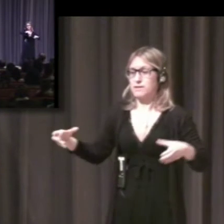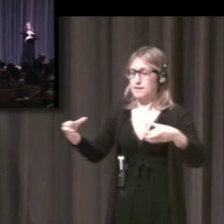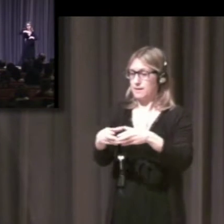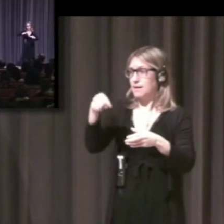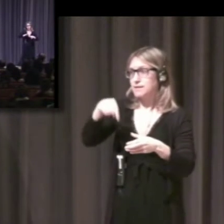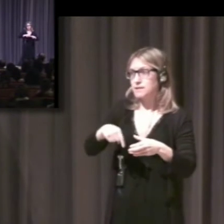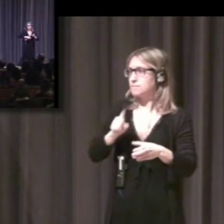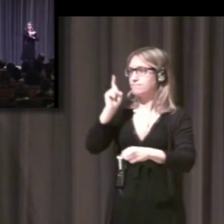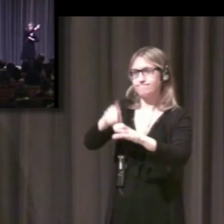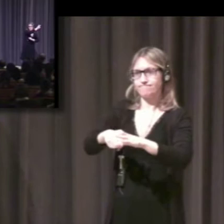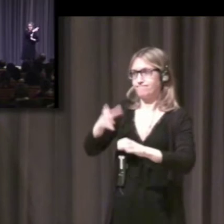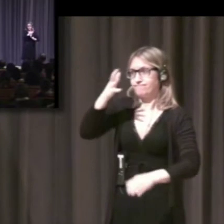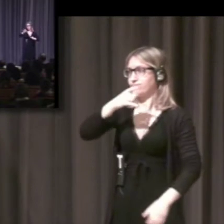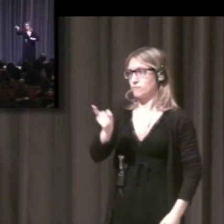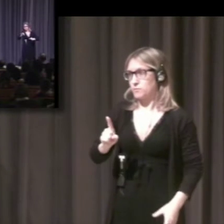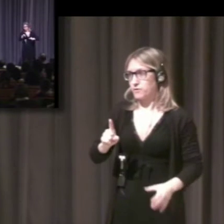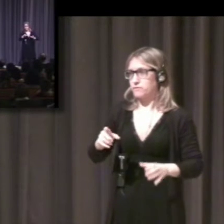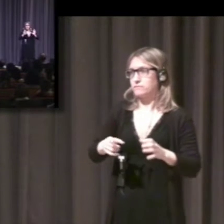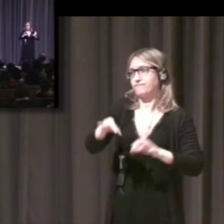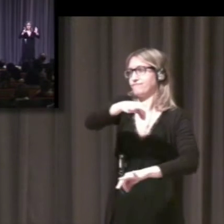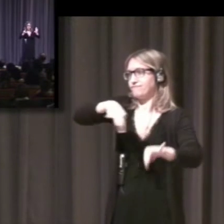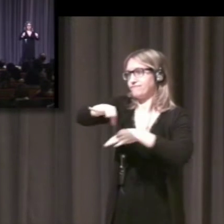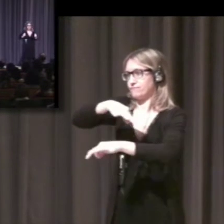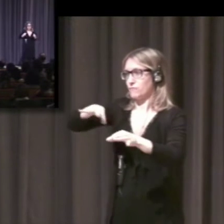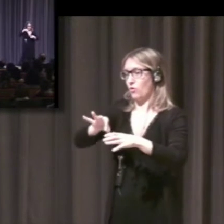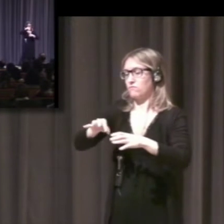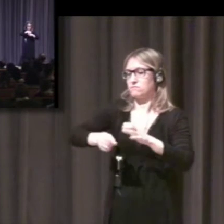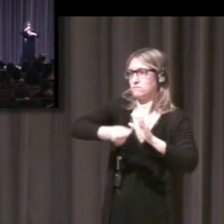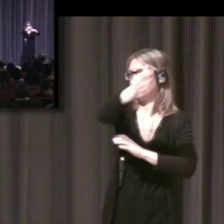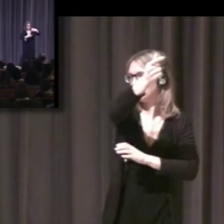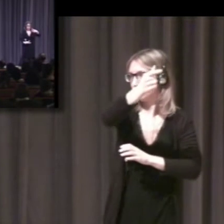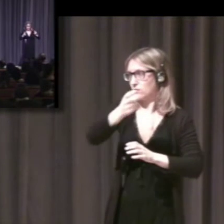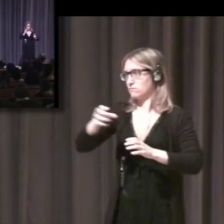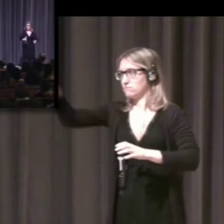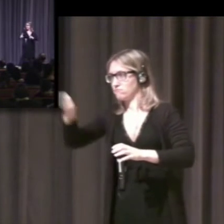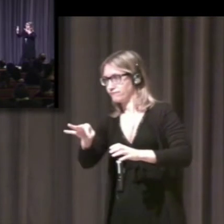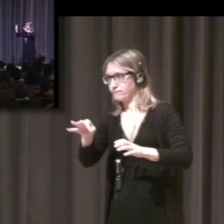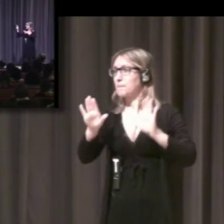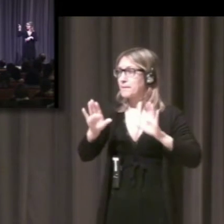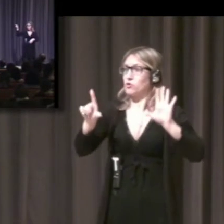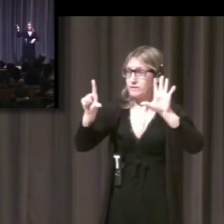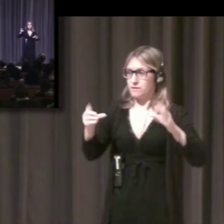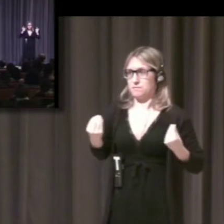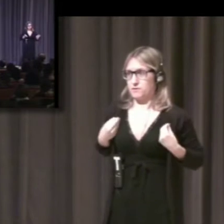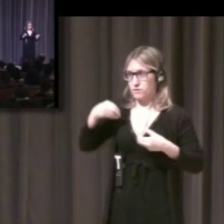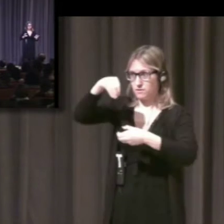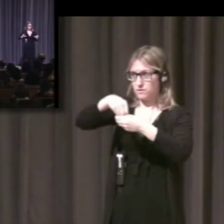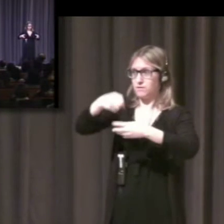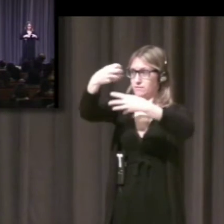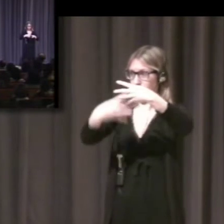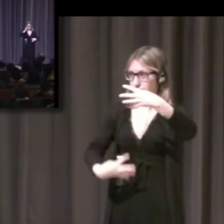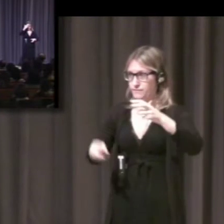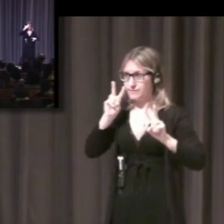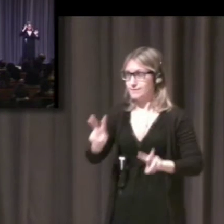kind of core of the team. We are scholars of cognitive